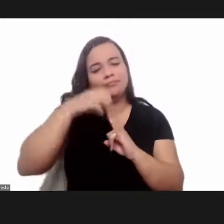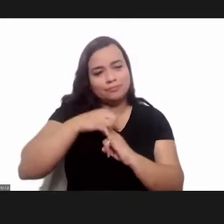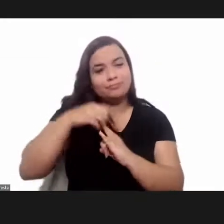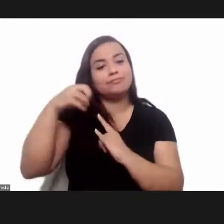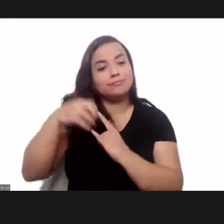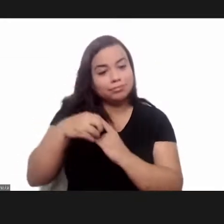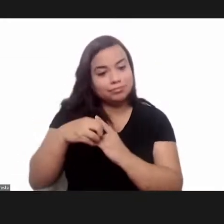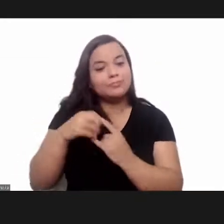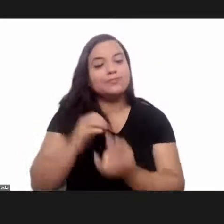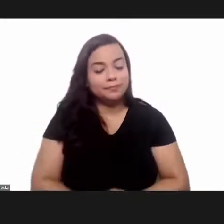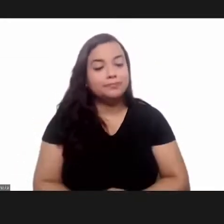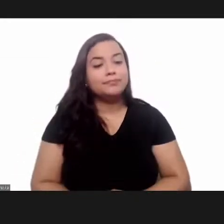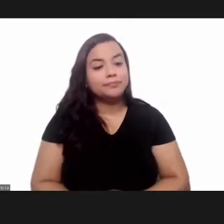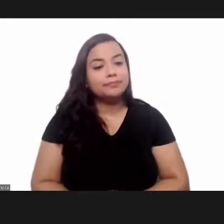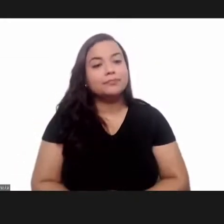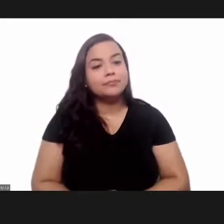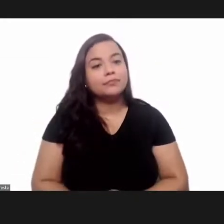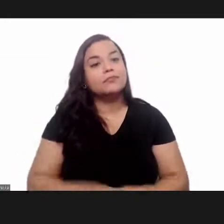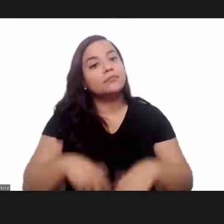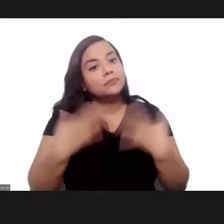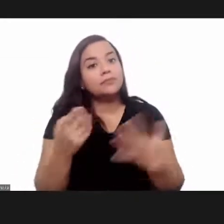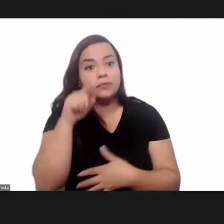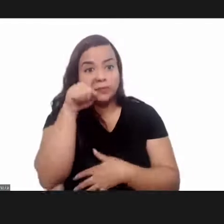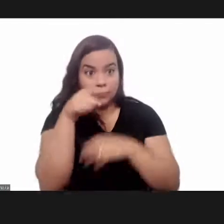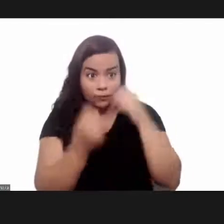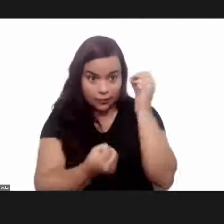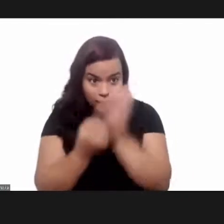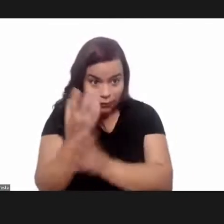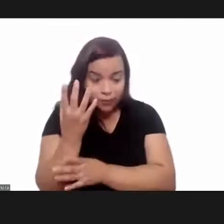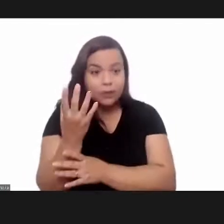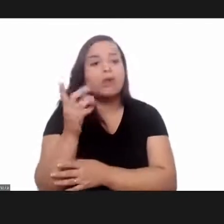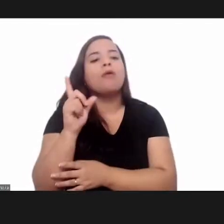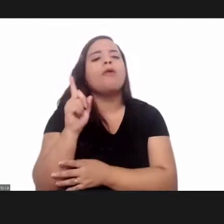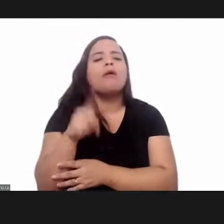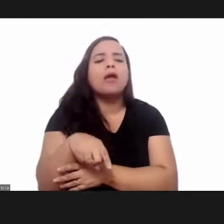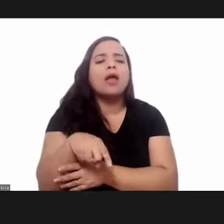foundation this construction